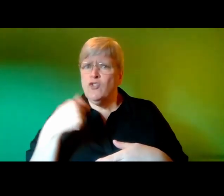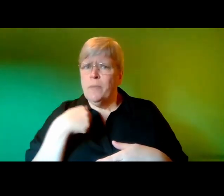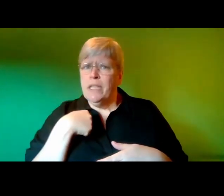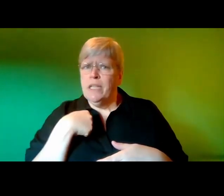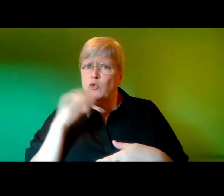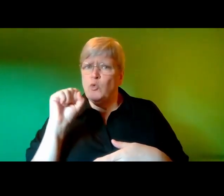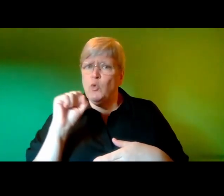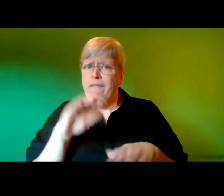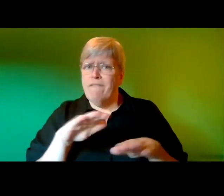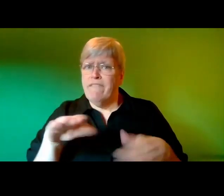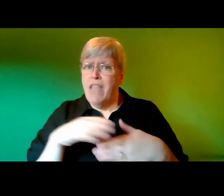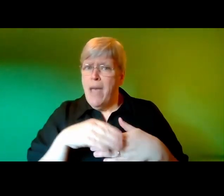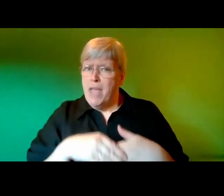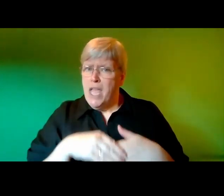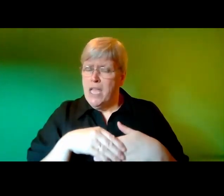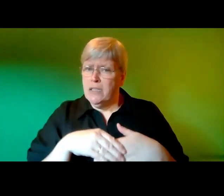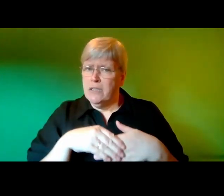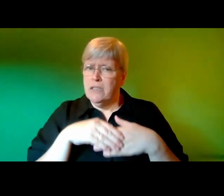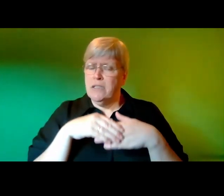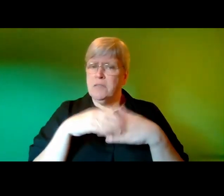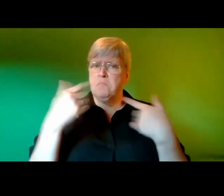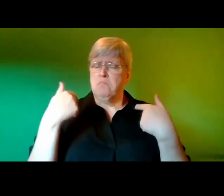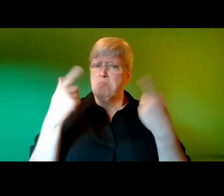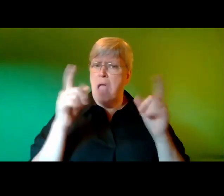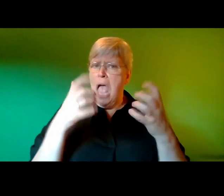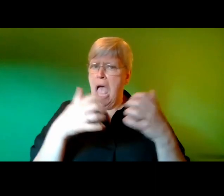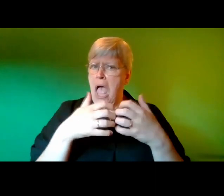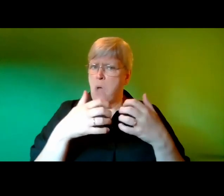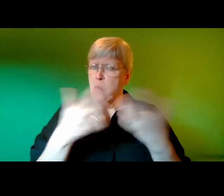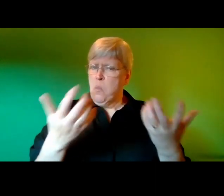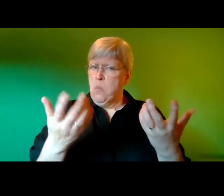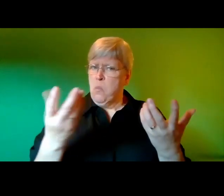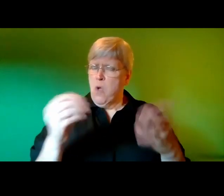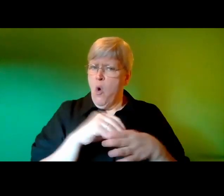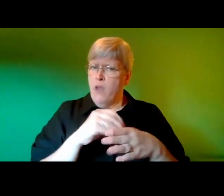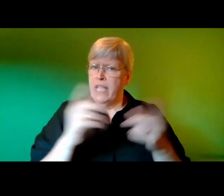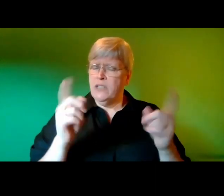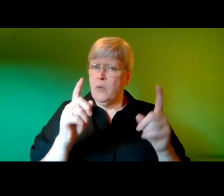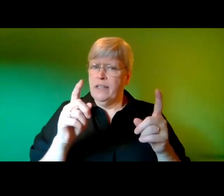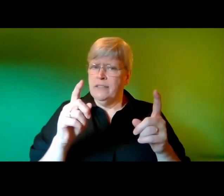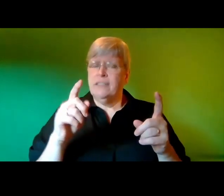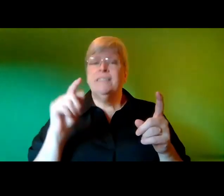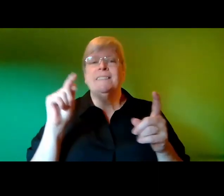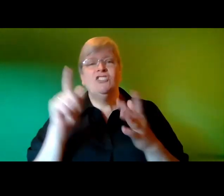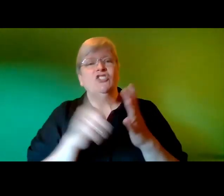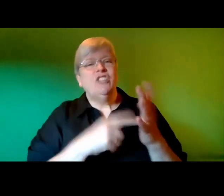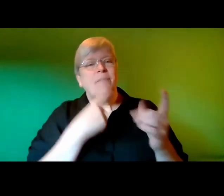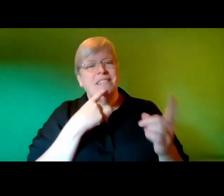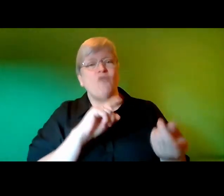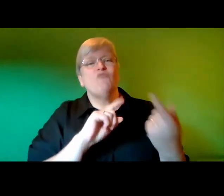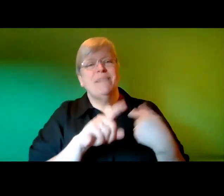your flatmate i am in what context james watches charlie for a few moments and finally responds